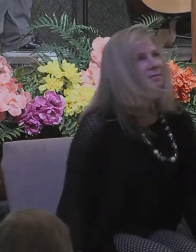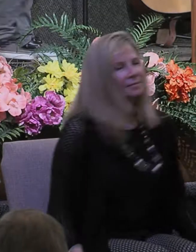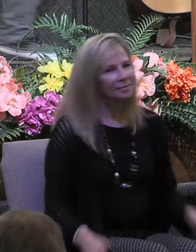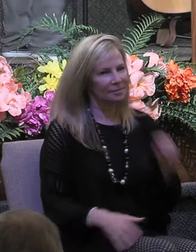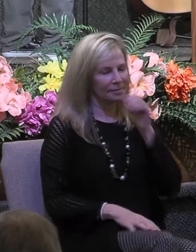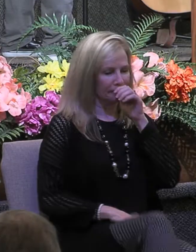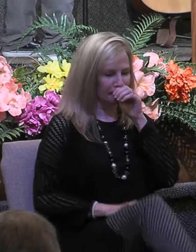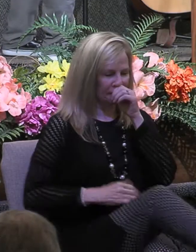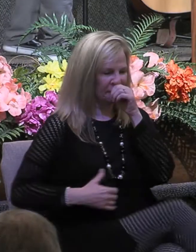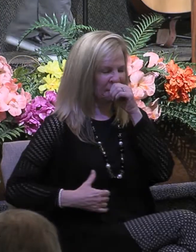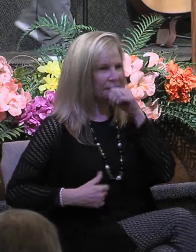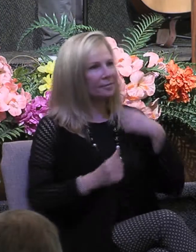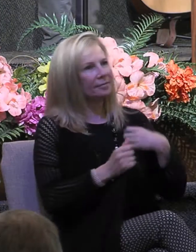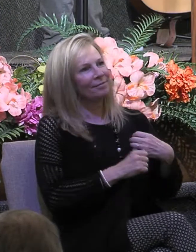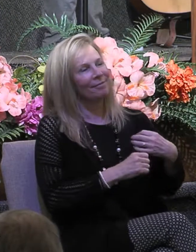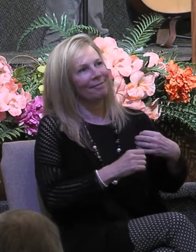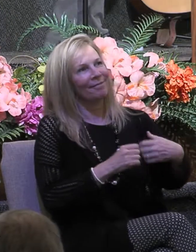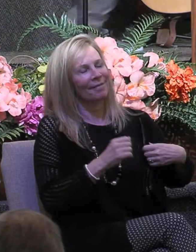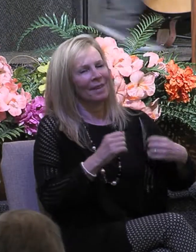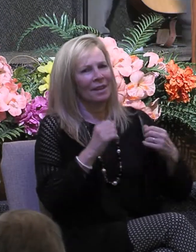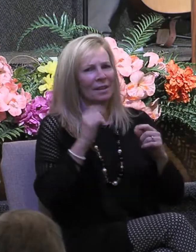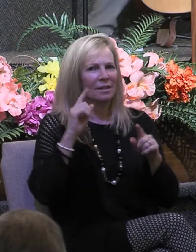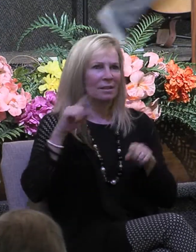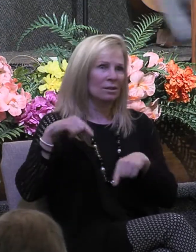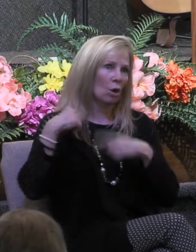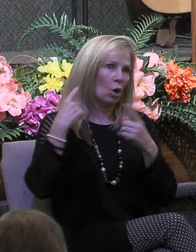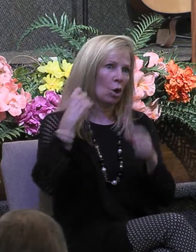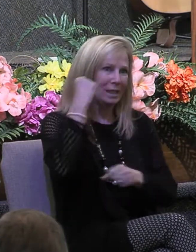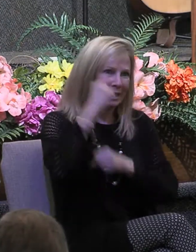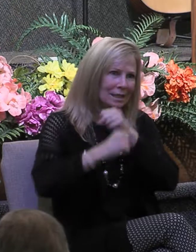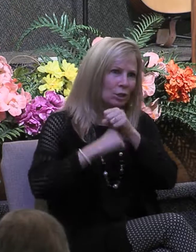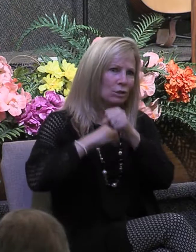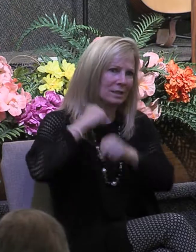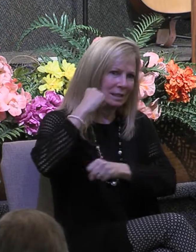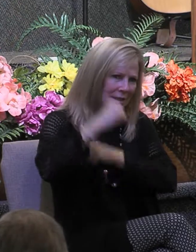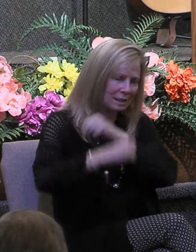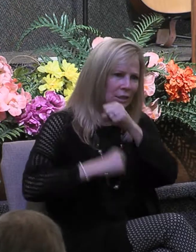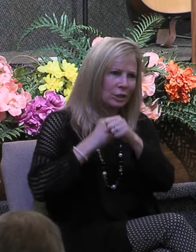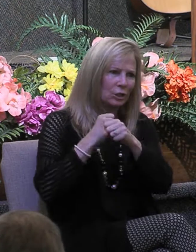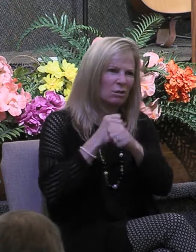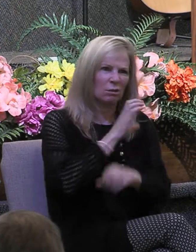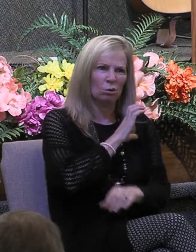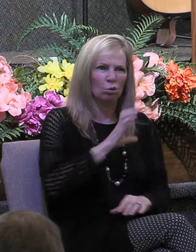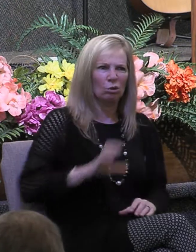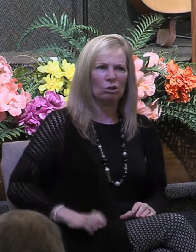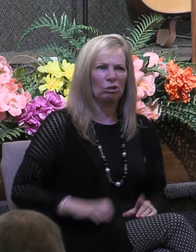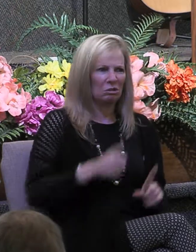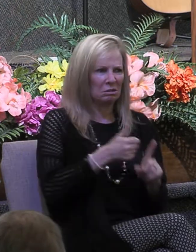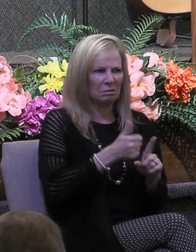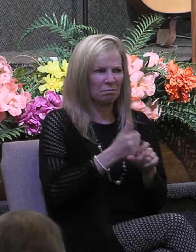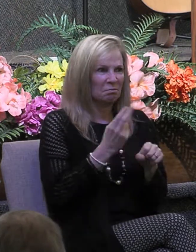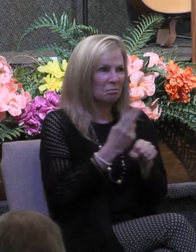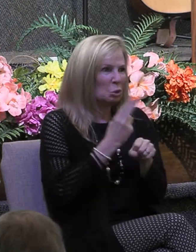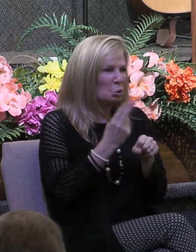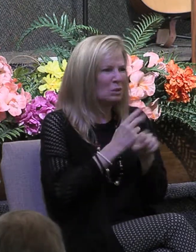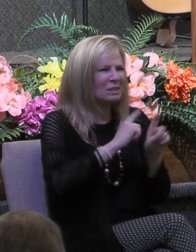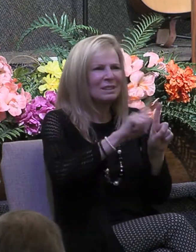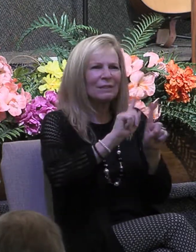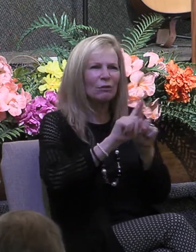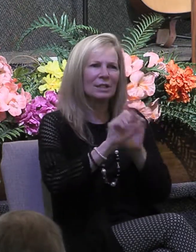Down through the centuries, Christians have used all sorts of symbols to convey to others